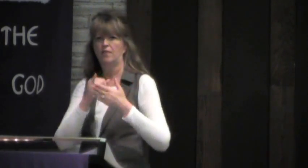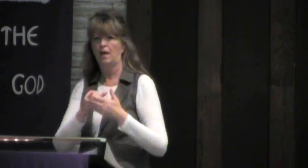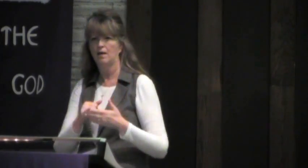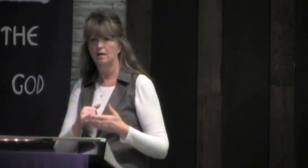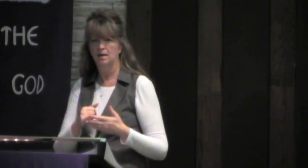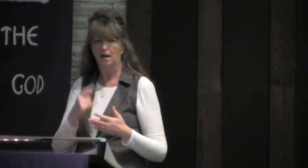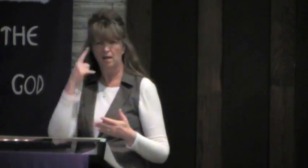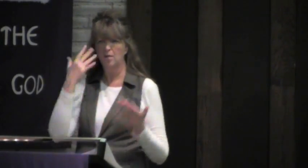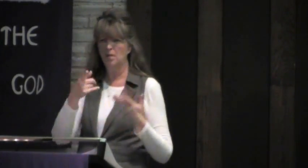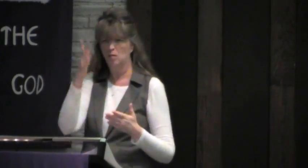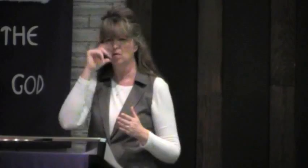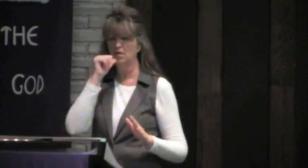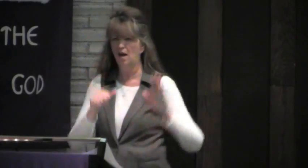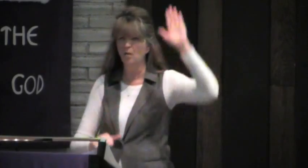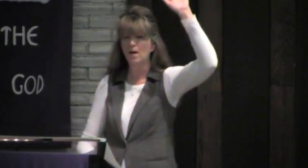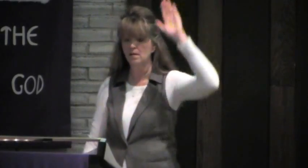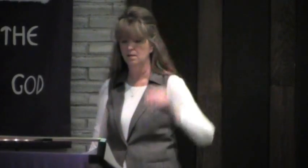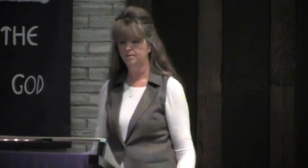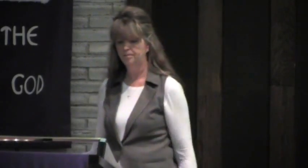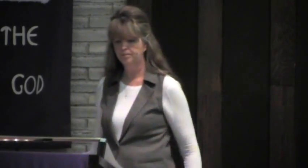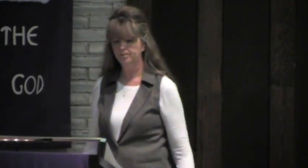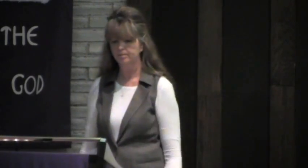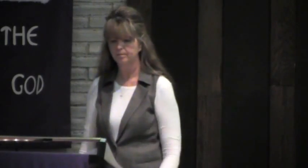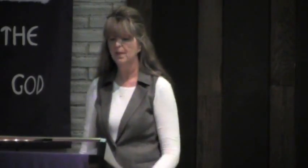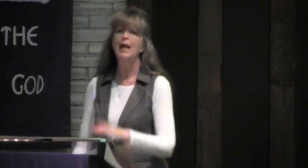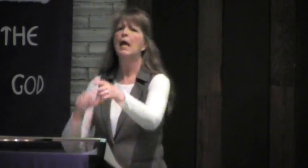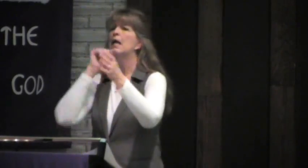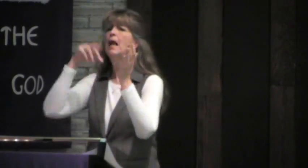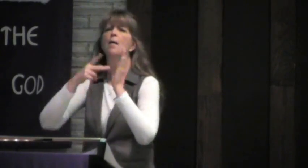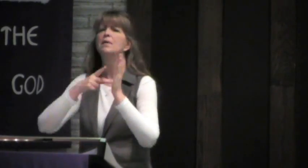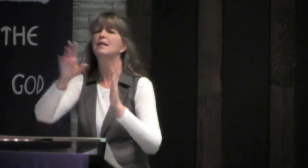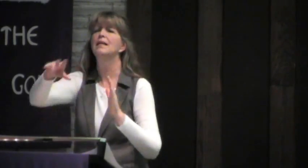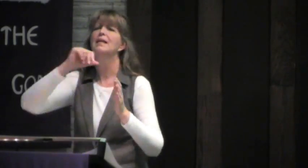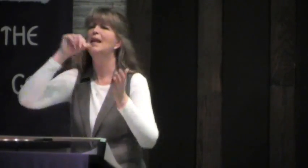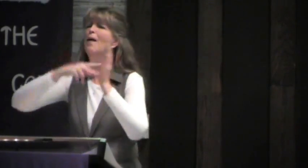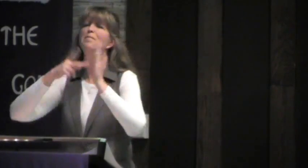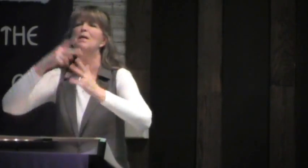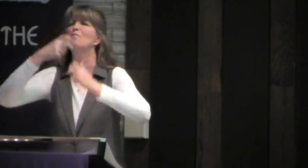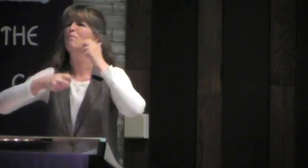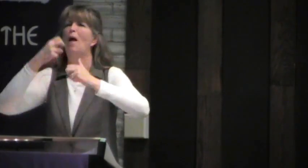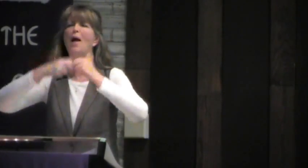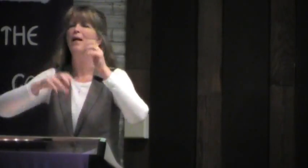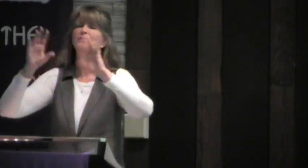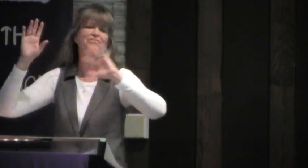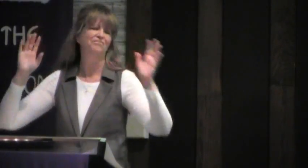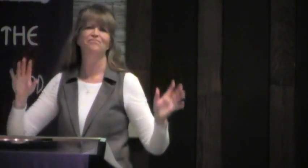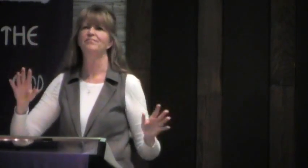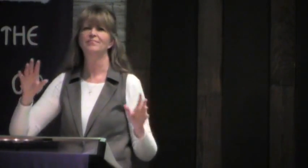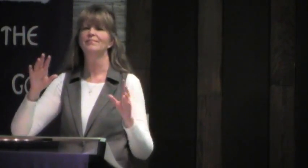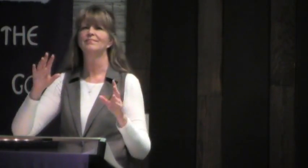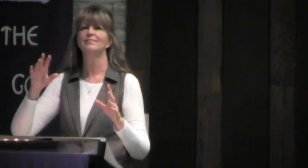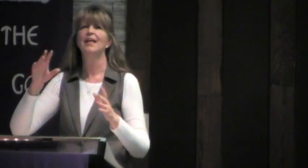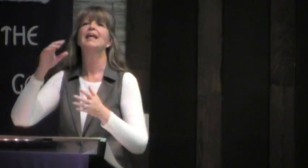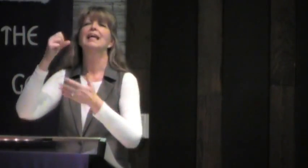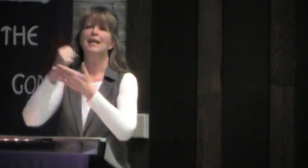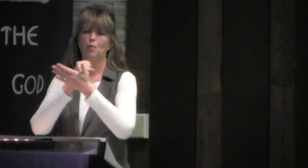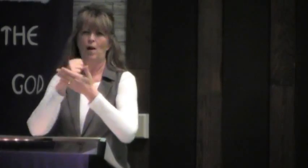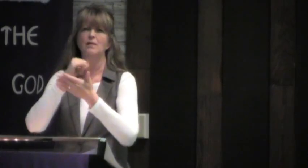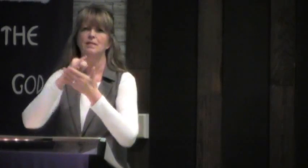She's just so positive that I didn't know. thought maybe you wouldn't raise your hand for anything, but no, I'm not meaning, I don't necessarily mean problems.